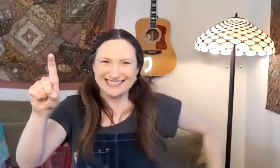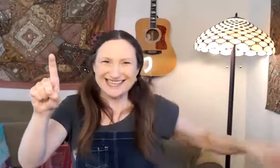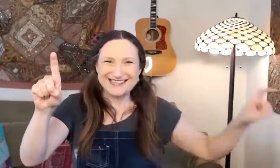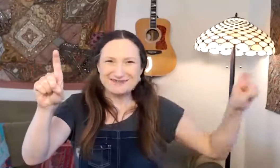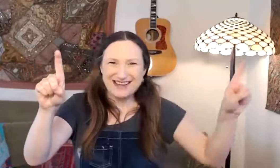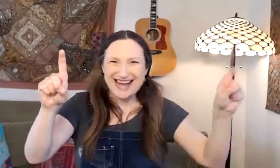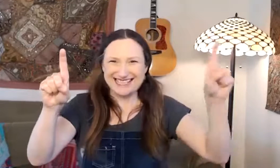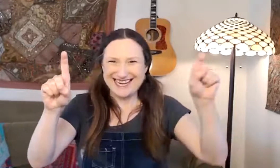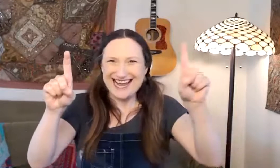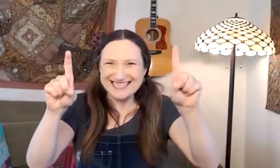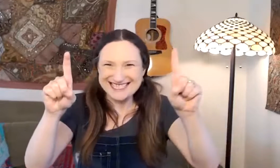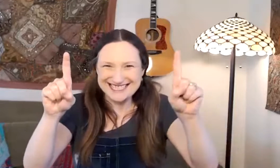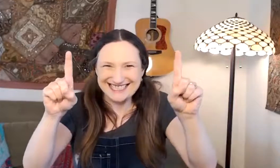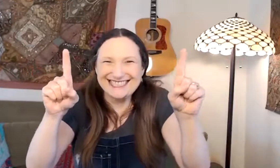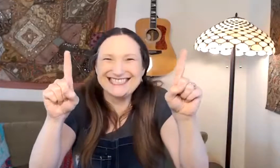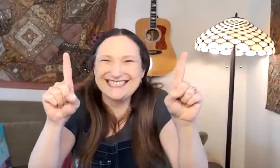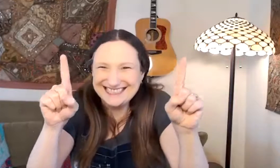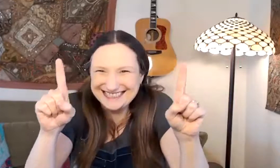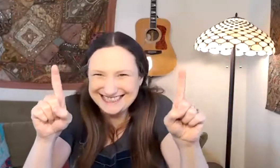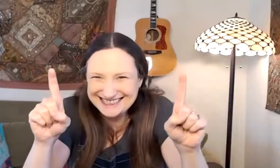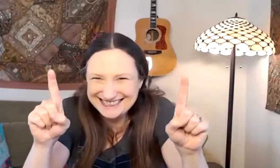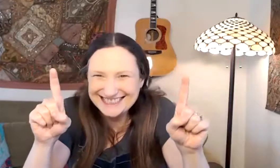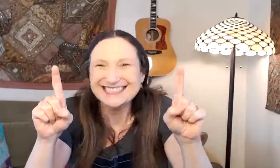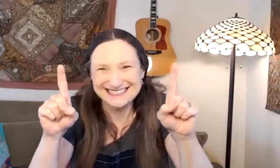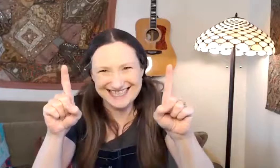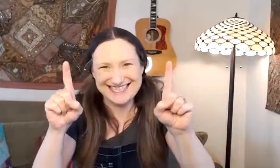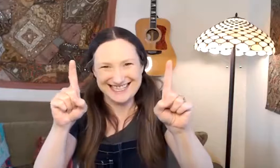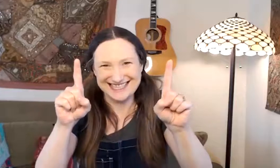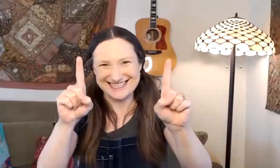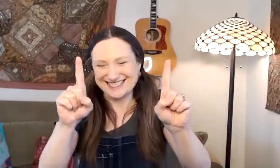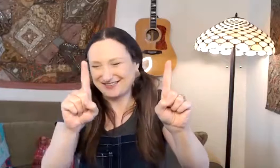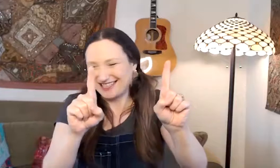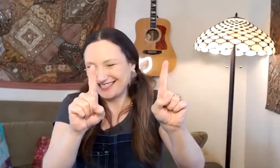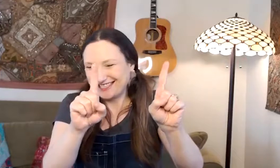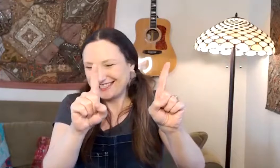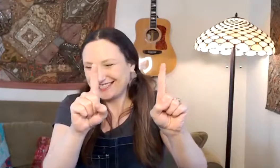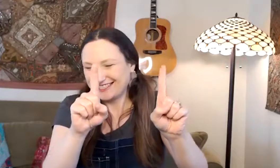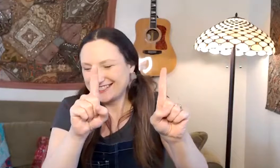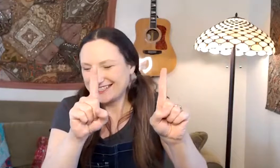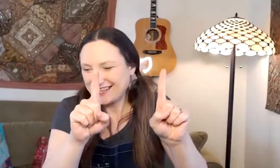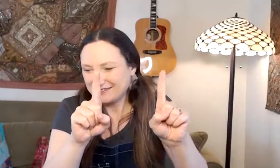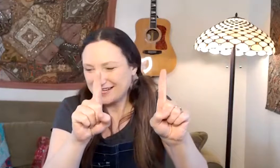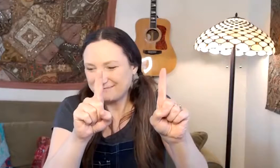Come back, nice. You guys like these. These are fun. Here's another one.